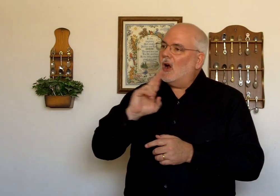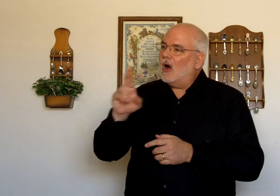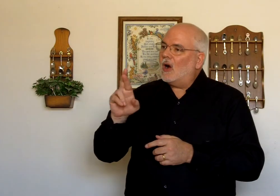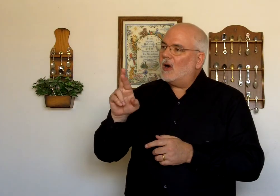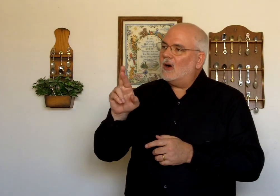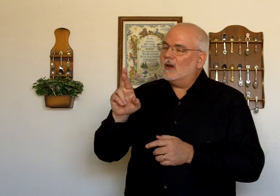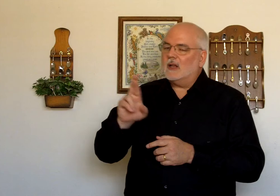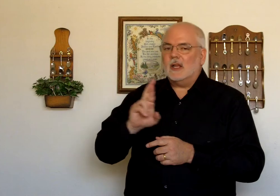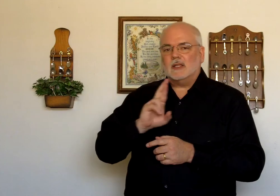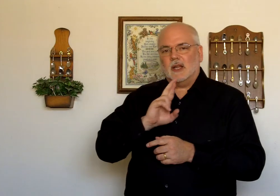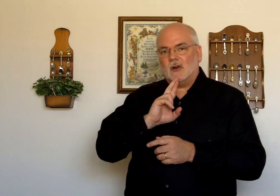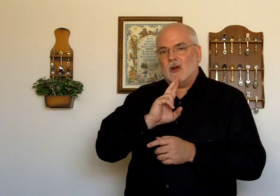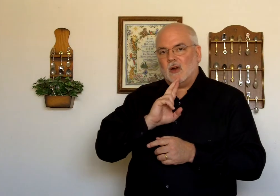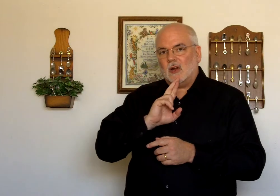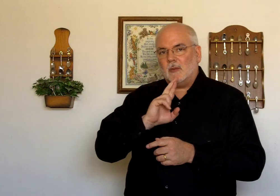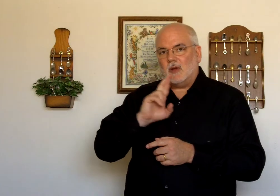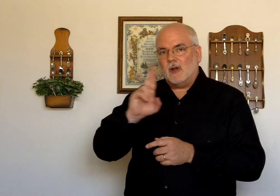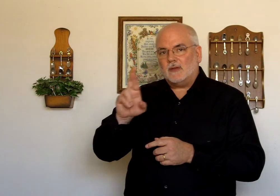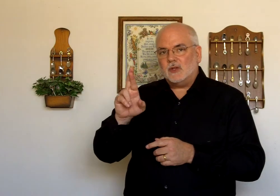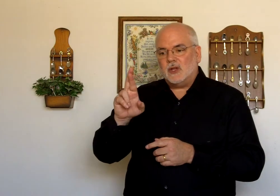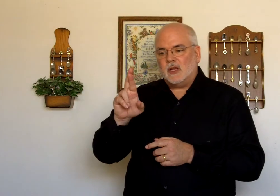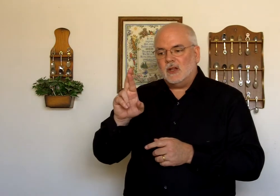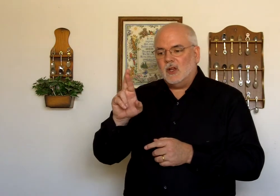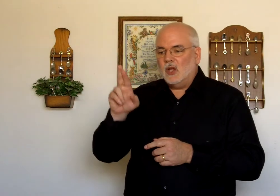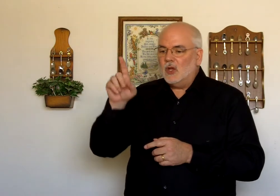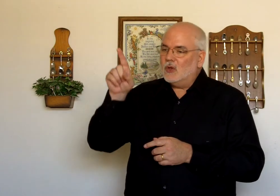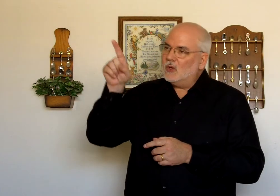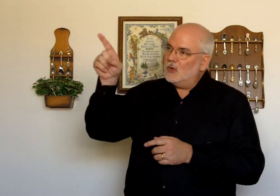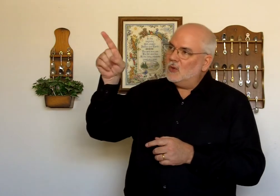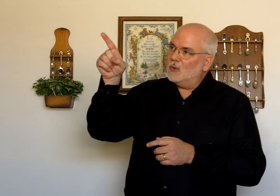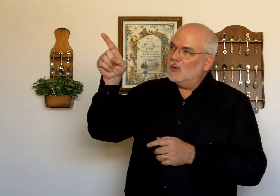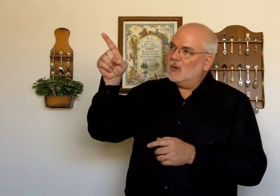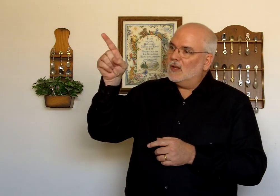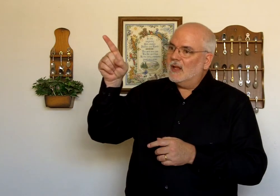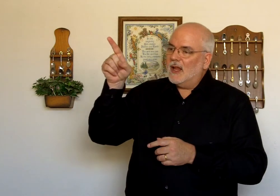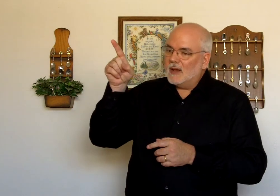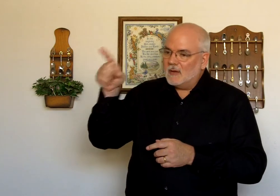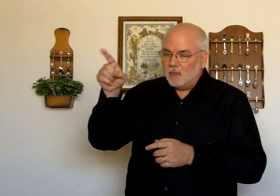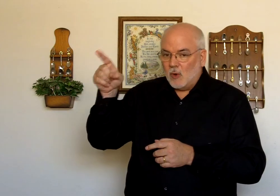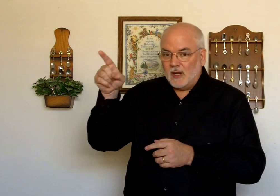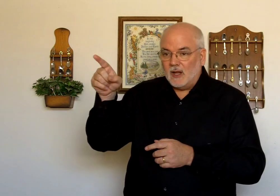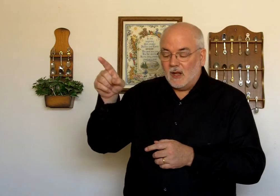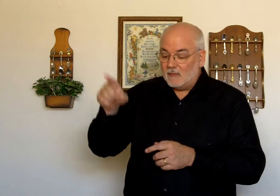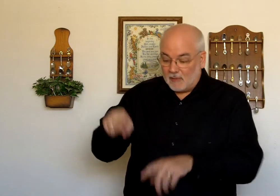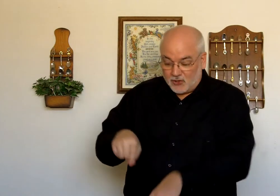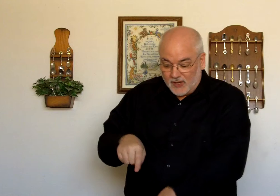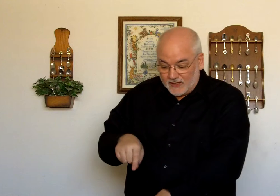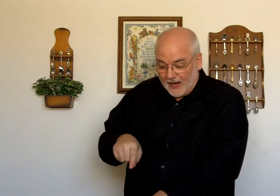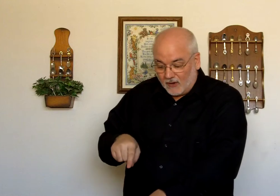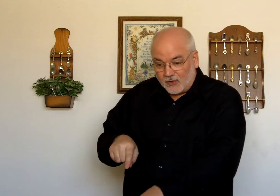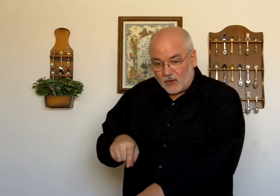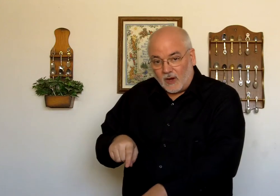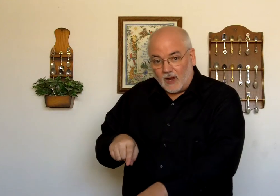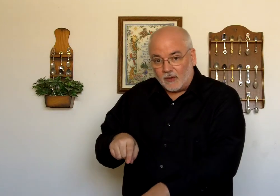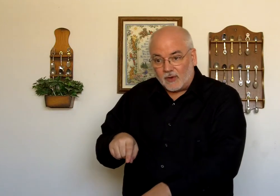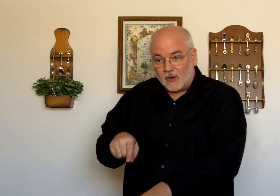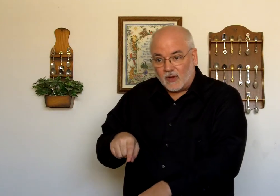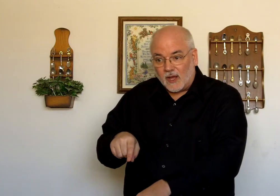R. The letter R coming off the chin. You. Pointing. Remember. She's down on the ground. Okay.